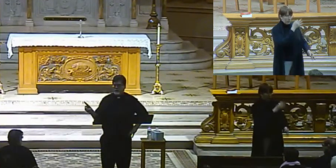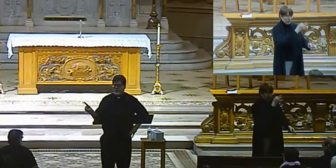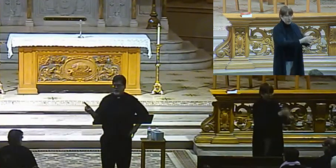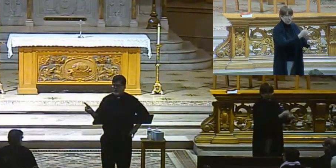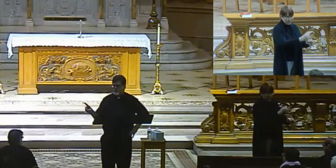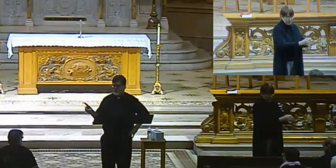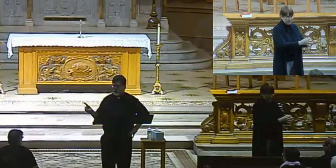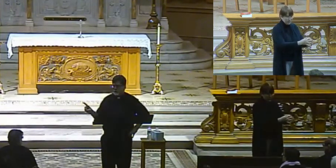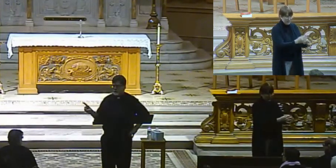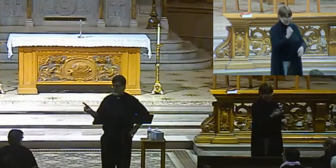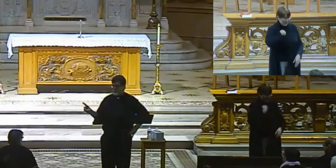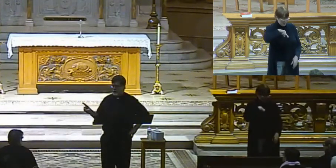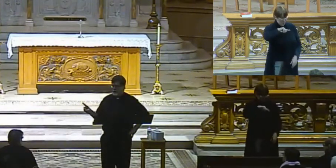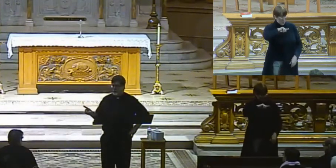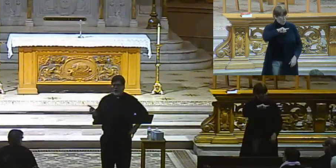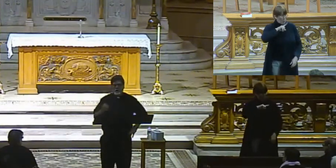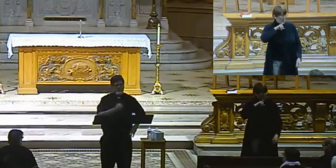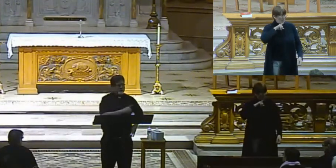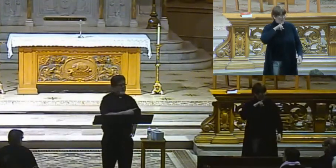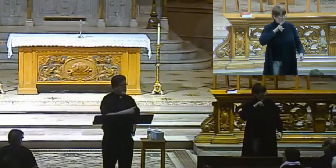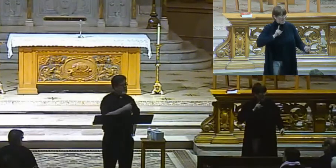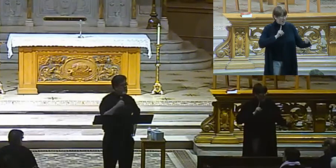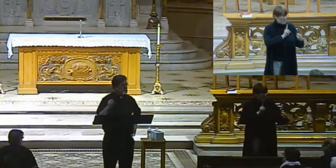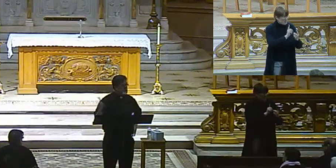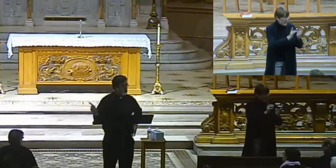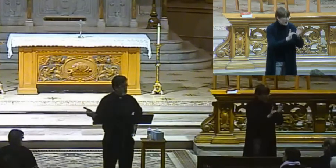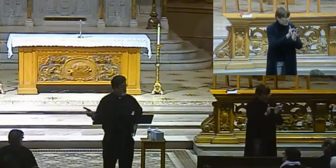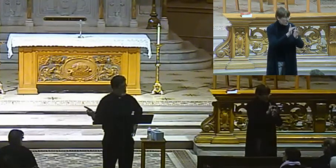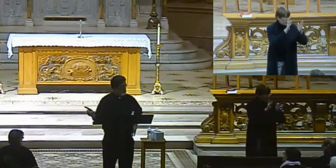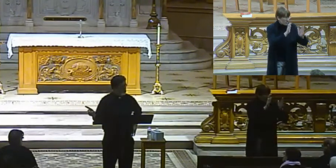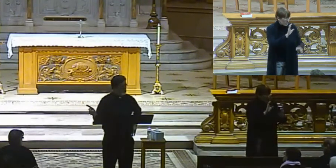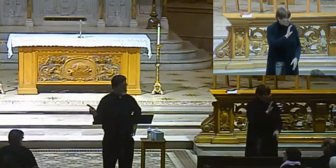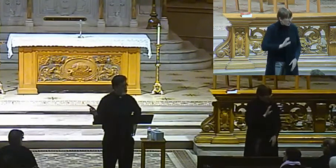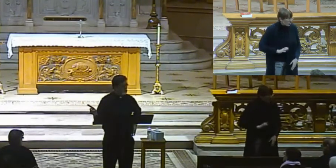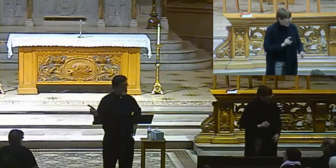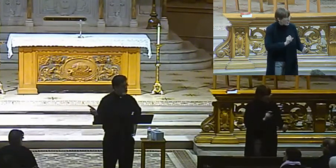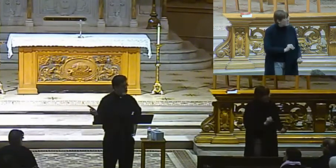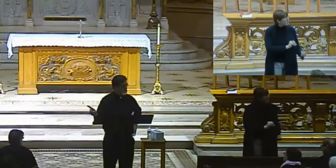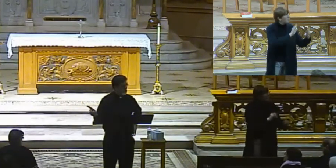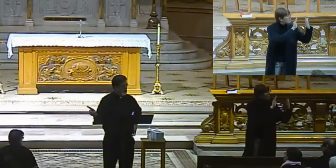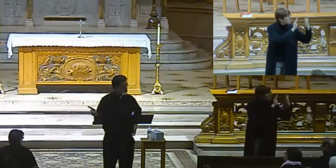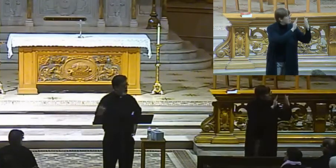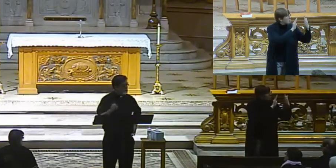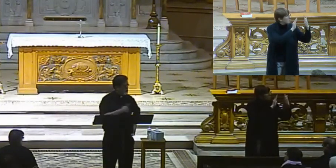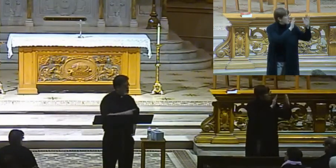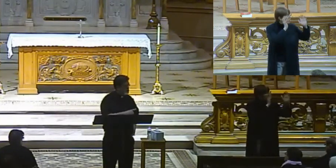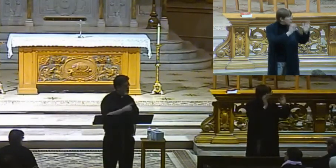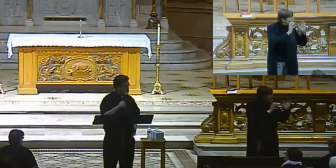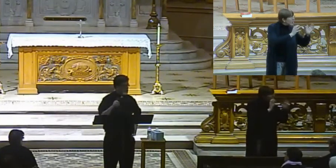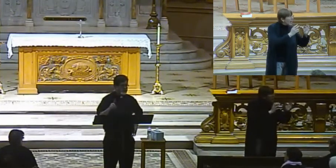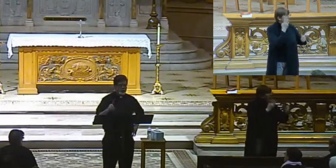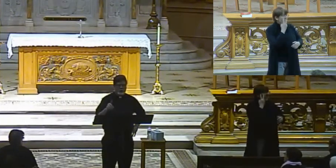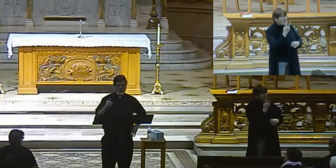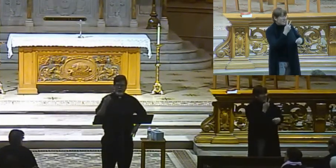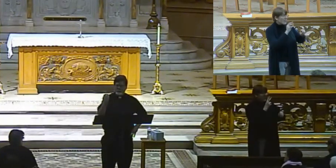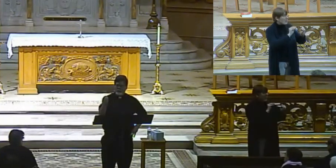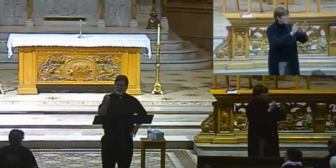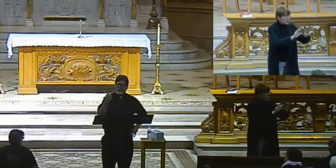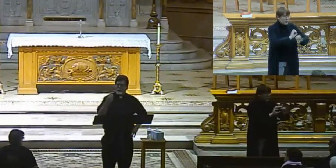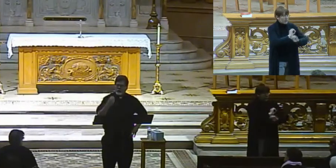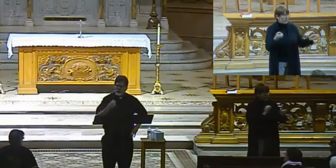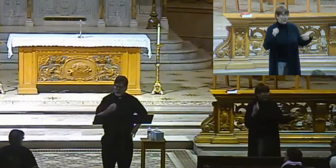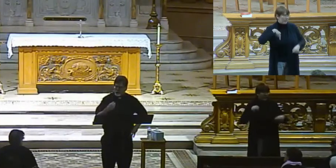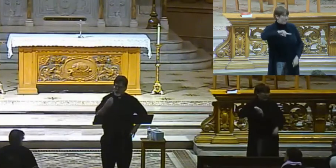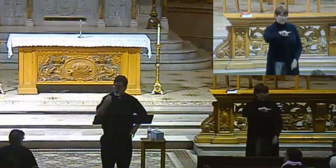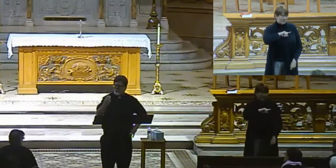met Jesus Christ. None of us have ever seen him work his miracles. None of us have ever heard him